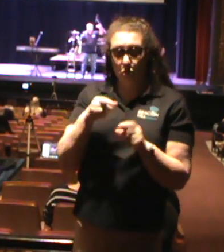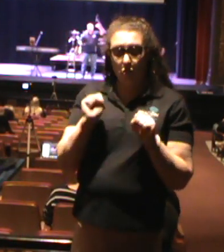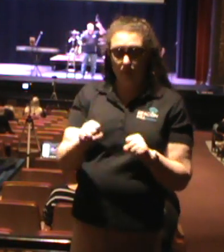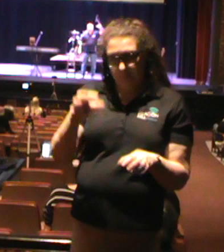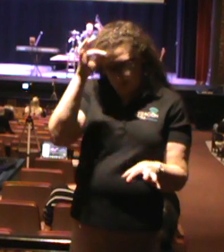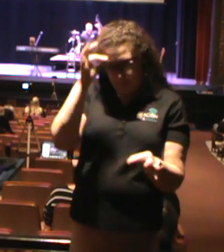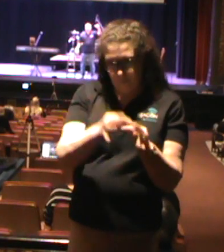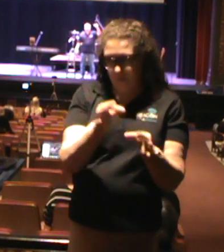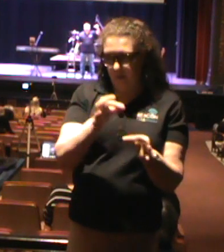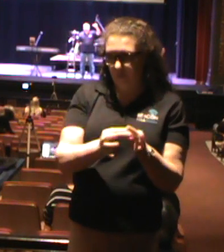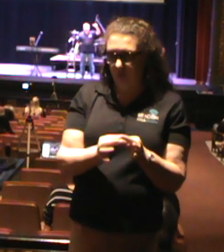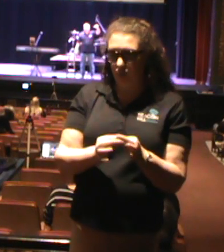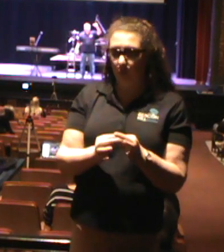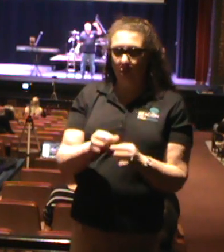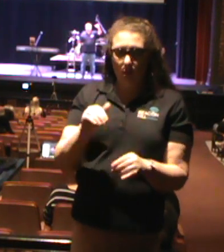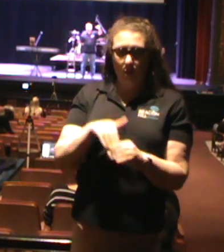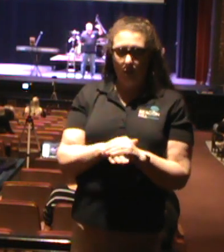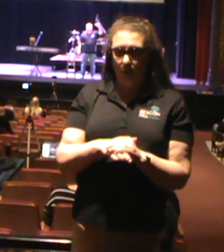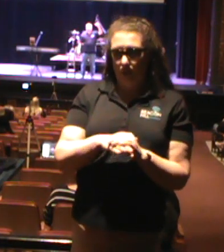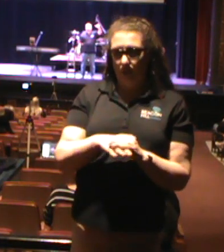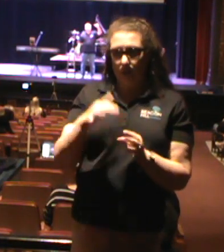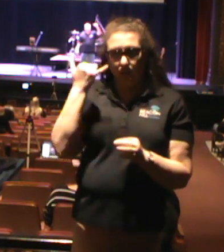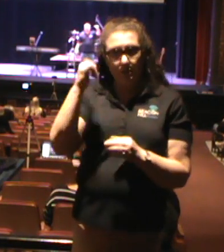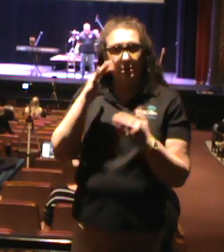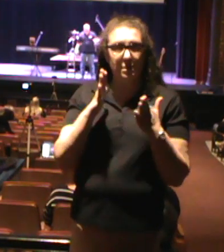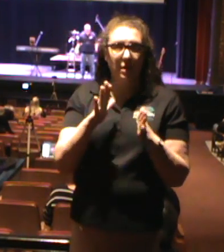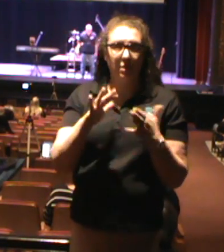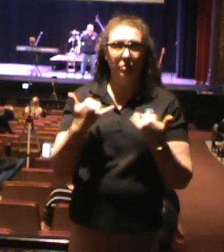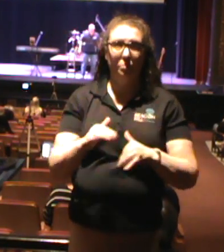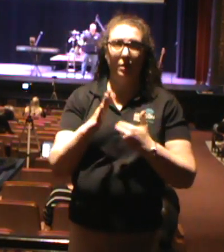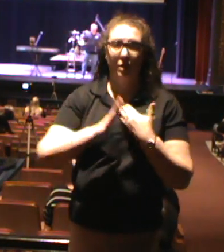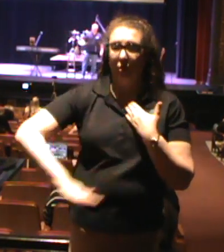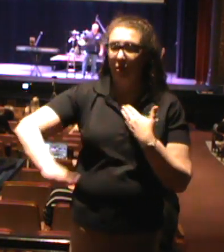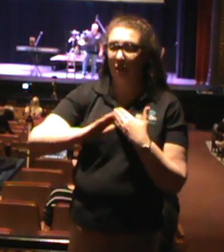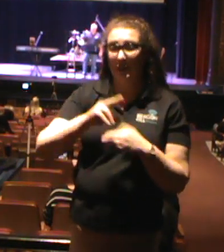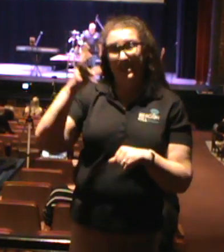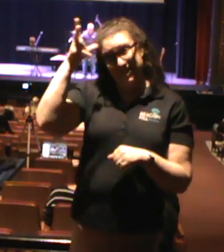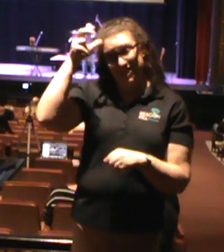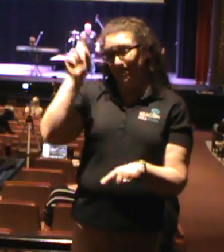Satan cannot do anything to you that God does not allow to happen.